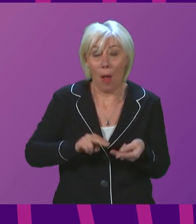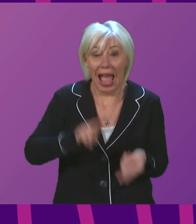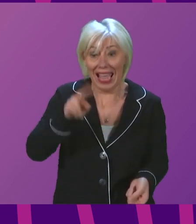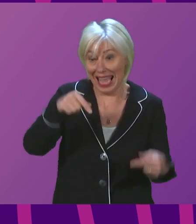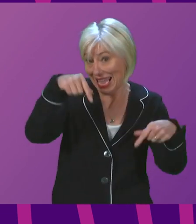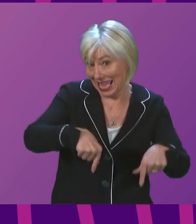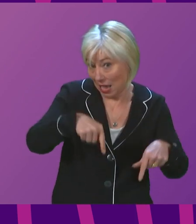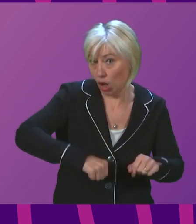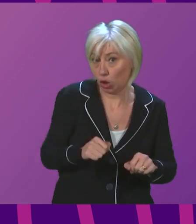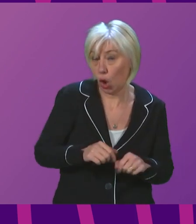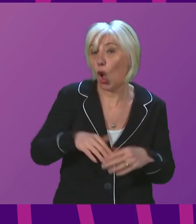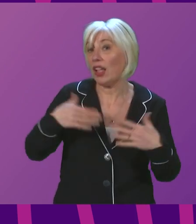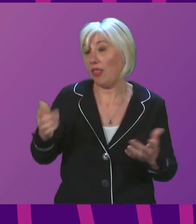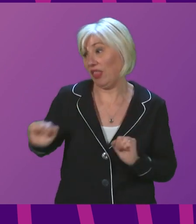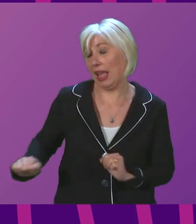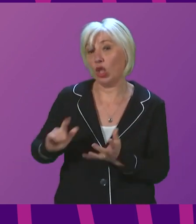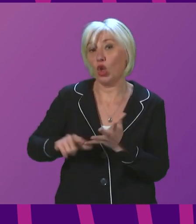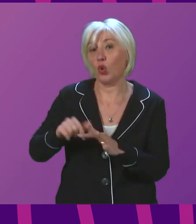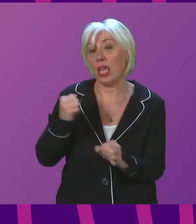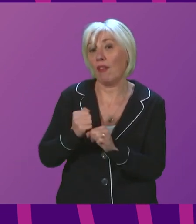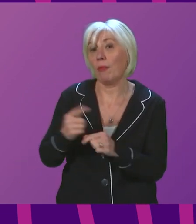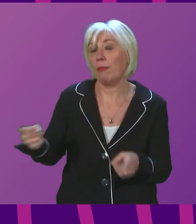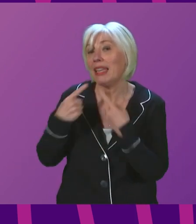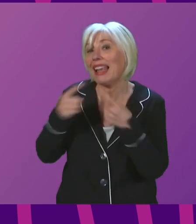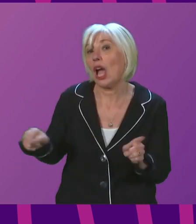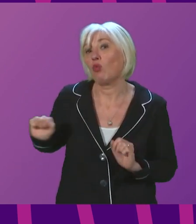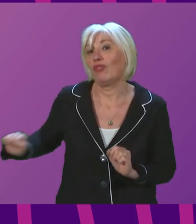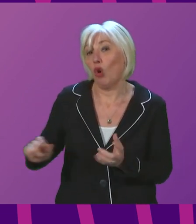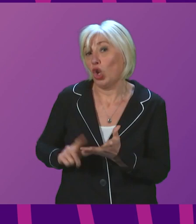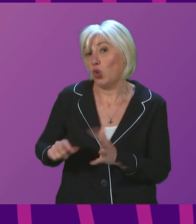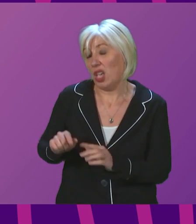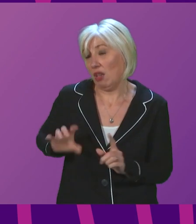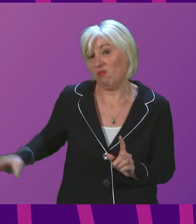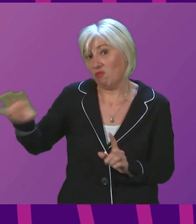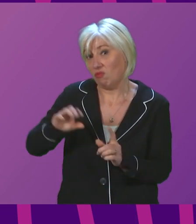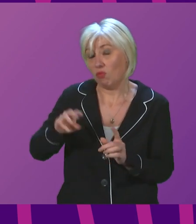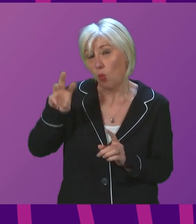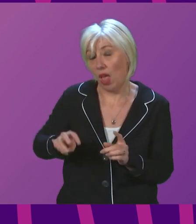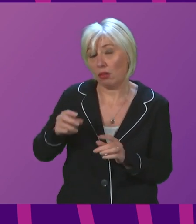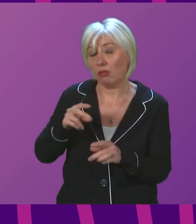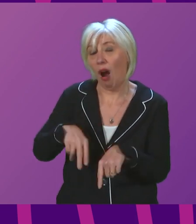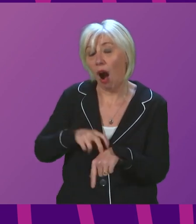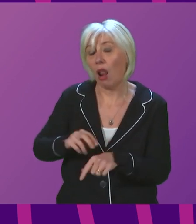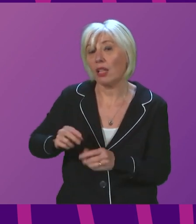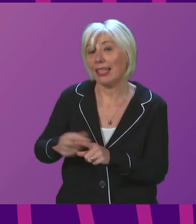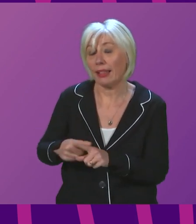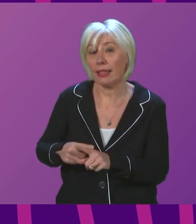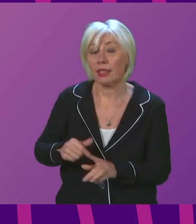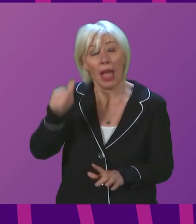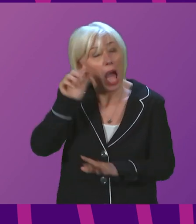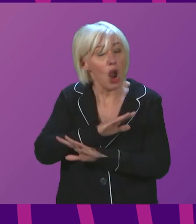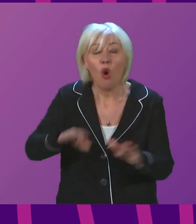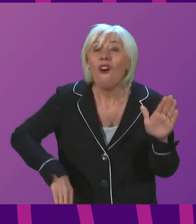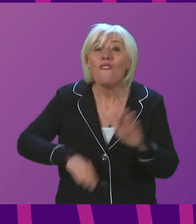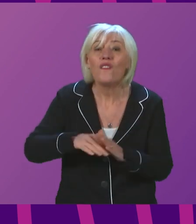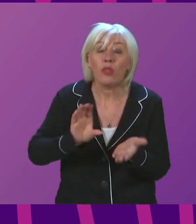just announced for businesses elsewhere in the UK. Siding officer, while this is significant funding, I understand that it will not fully compensate